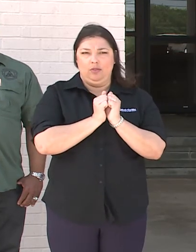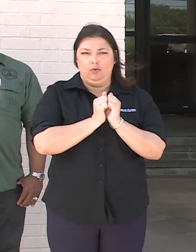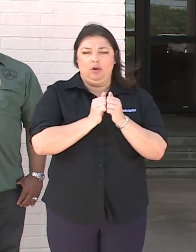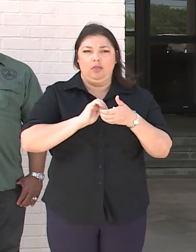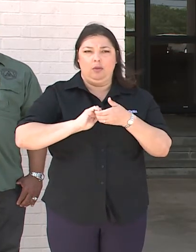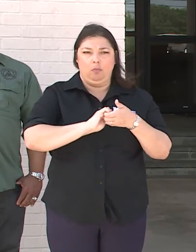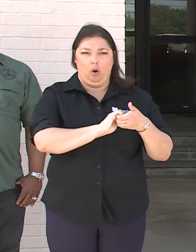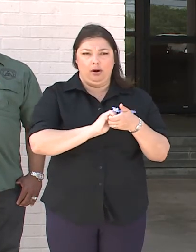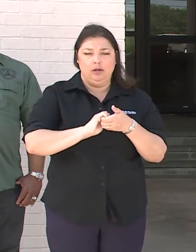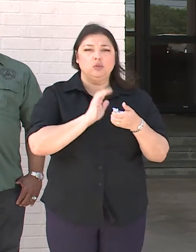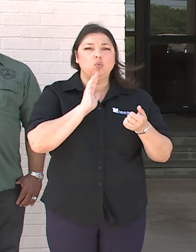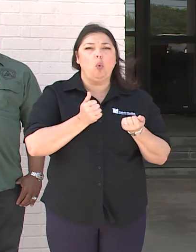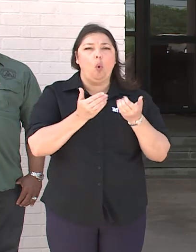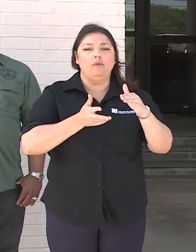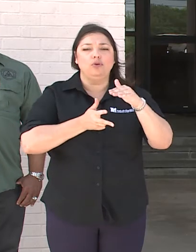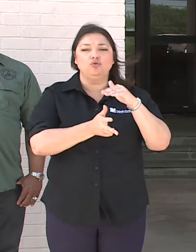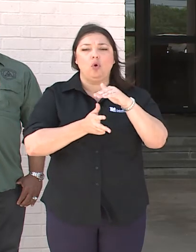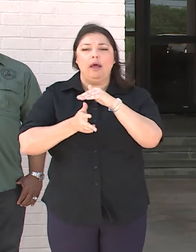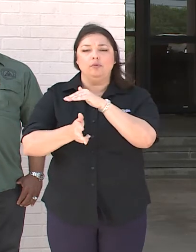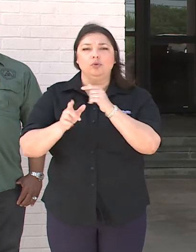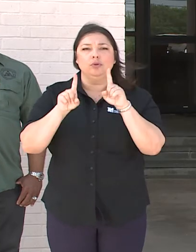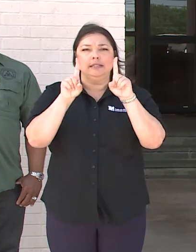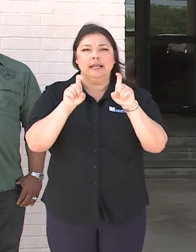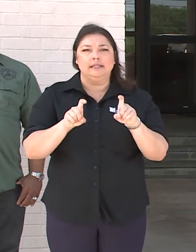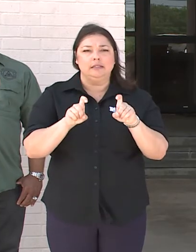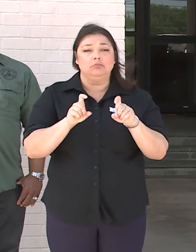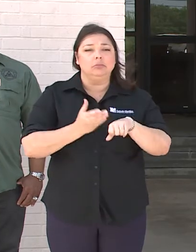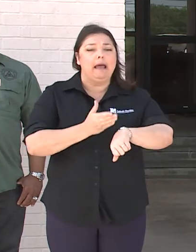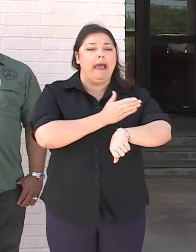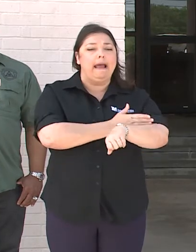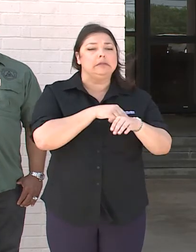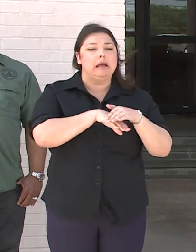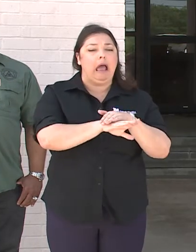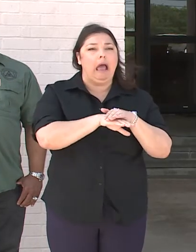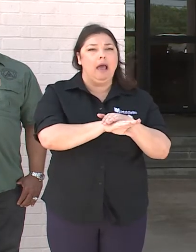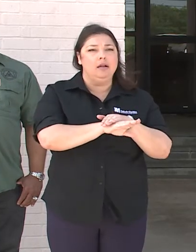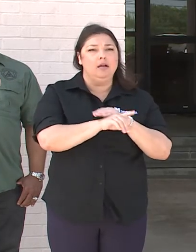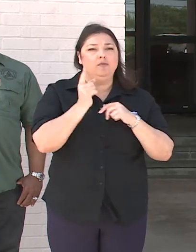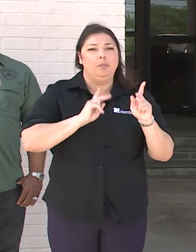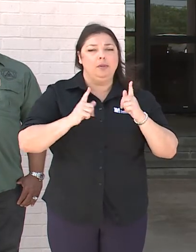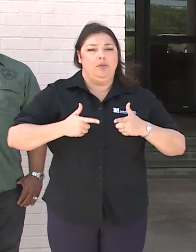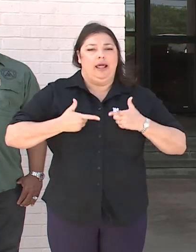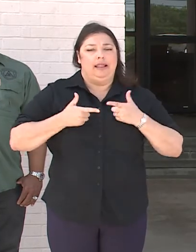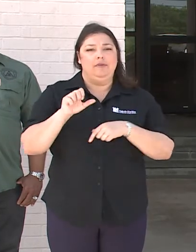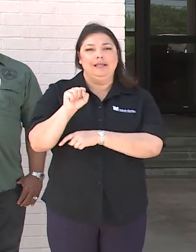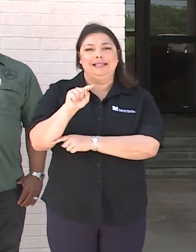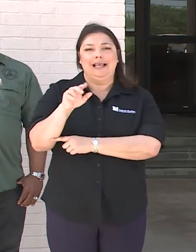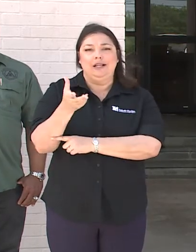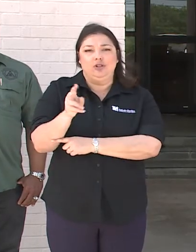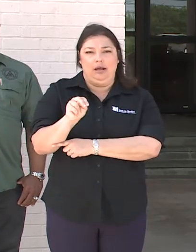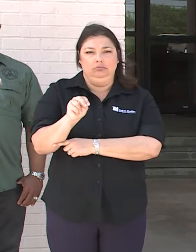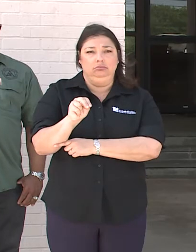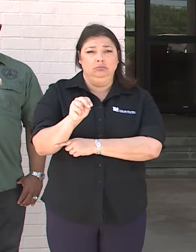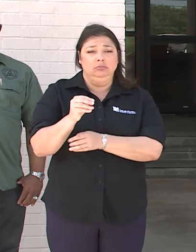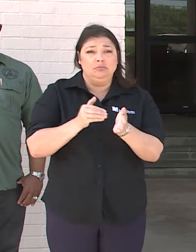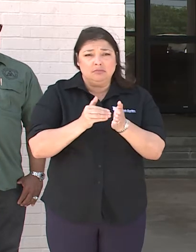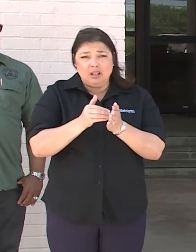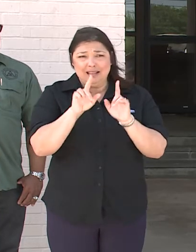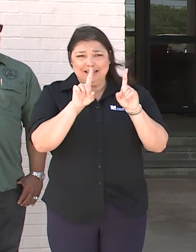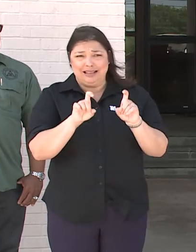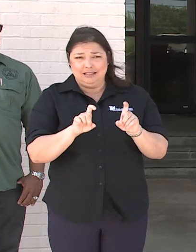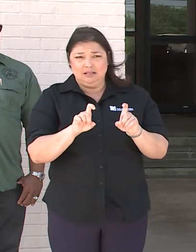the partners will offer drive through testing to enhance access for residents of St. John. The frequency of testing